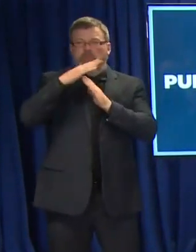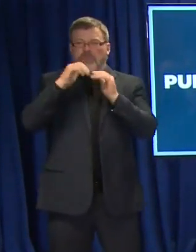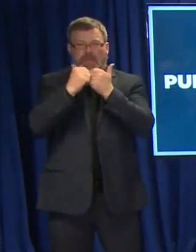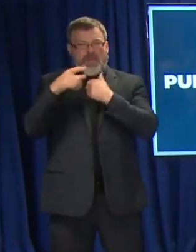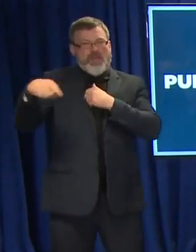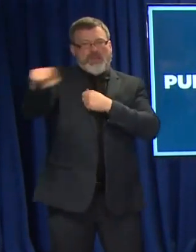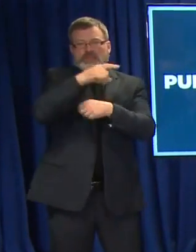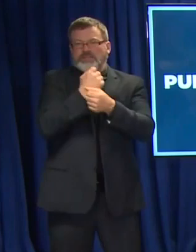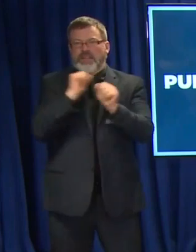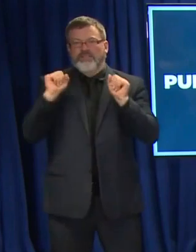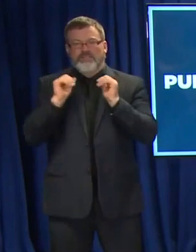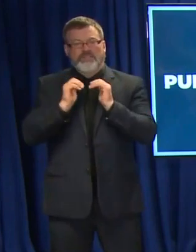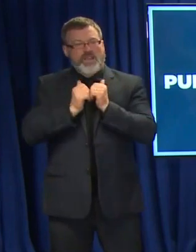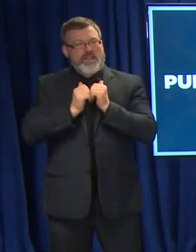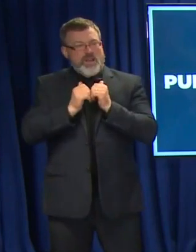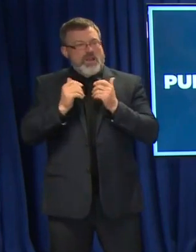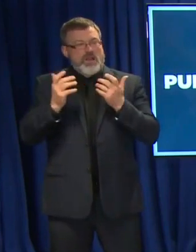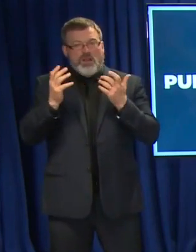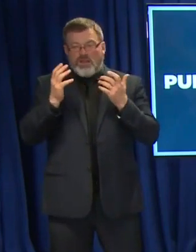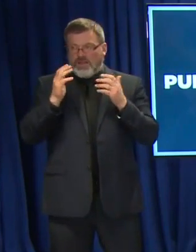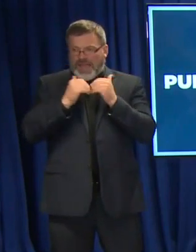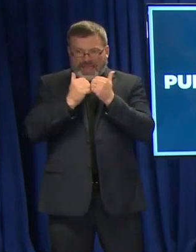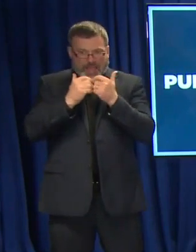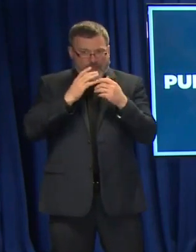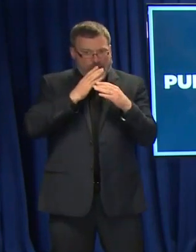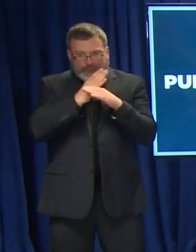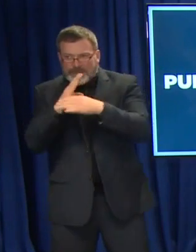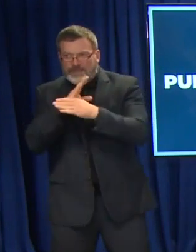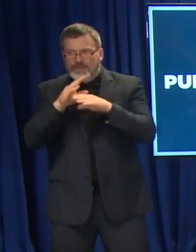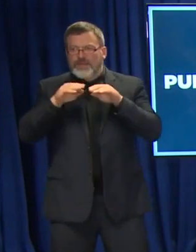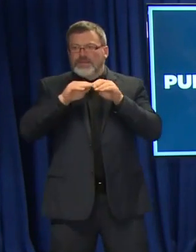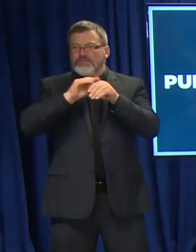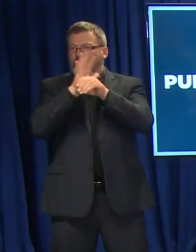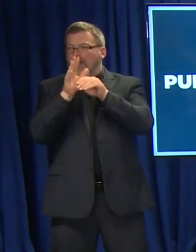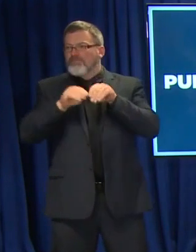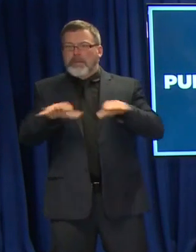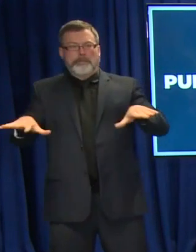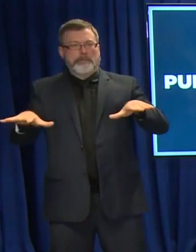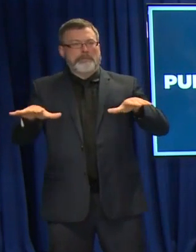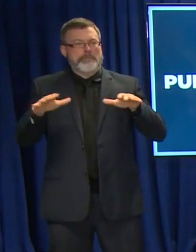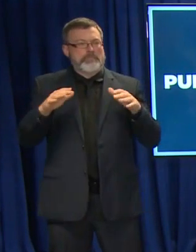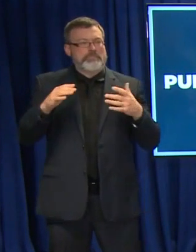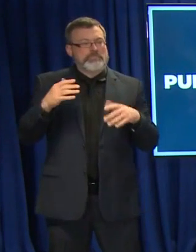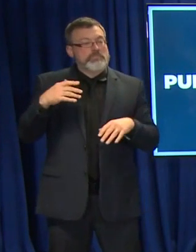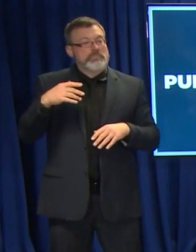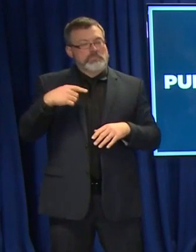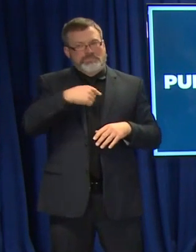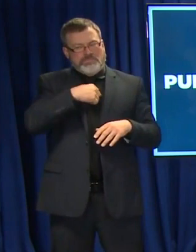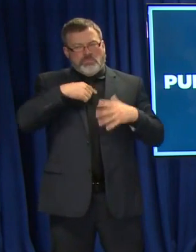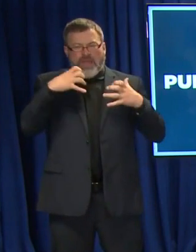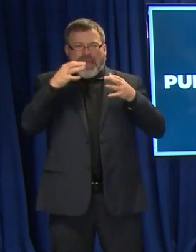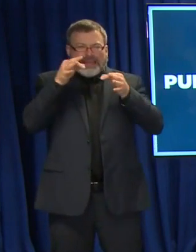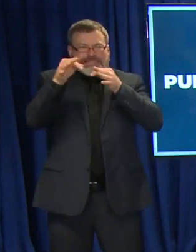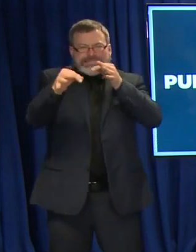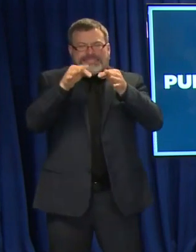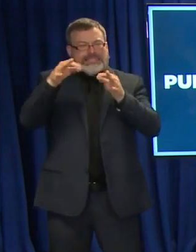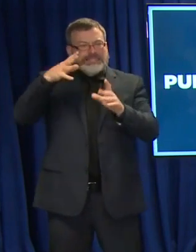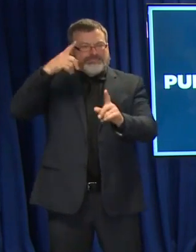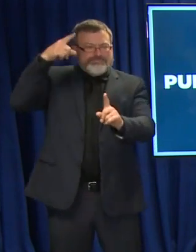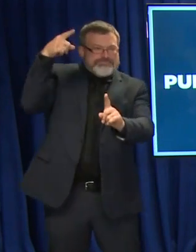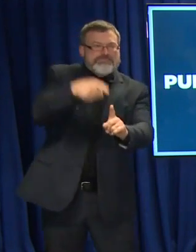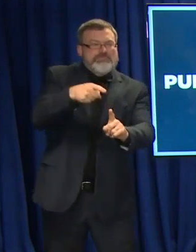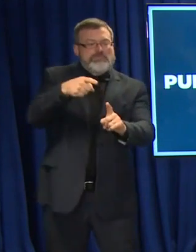and prevent spread of COVID-19. We've highlighted these numbers in the press conference before but I want to reiterate that we know that